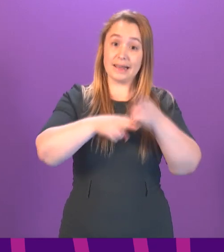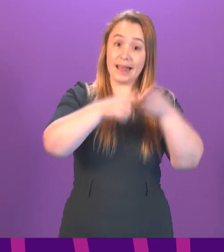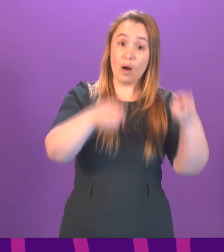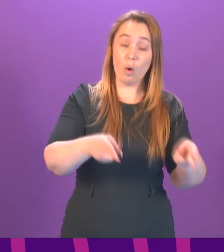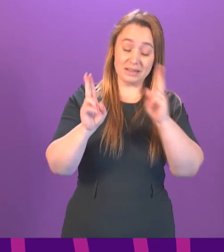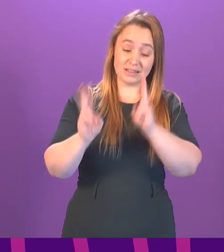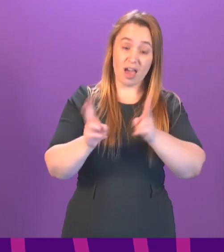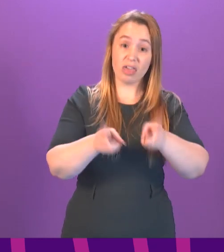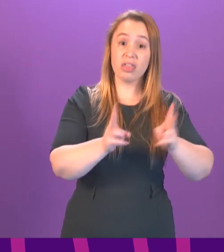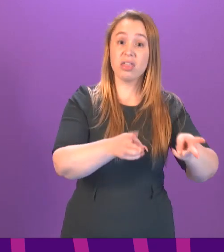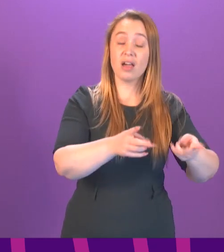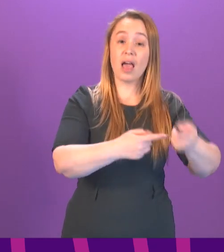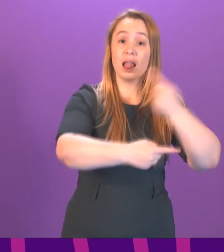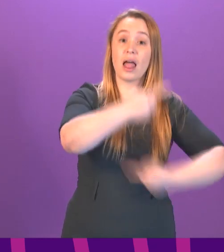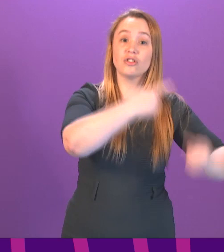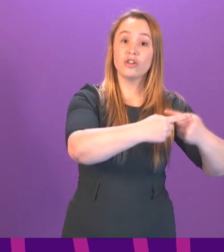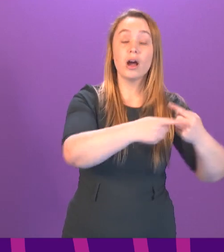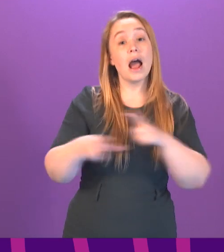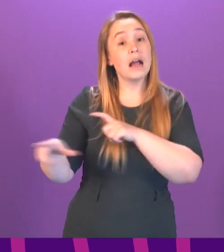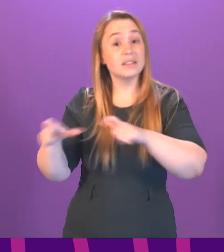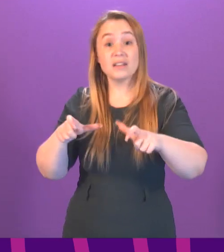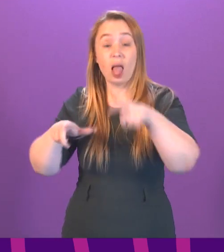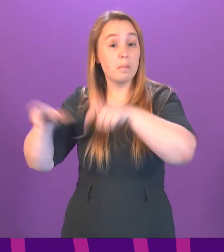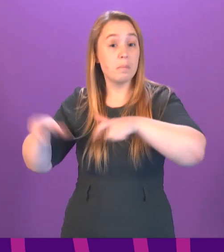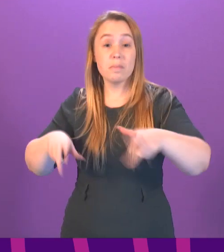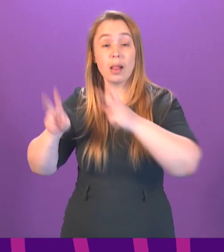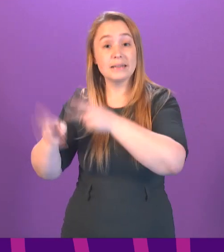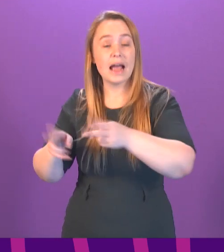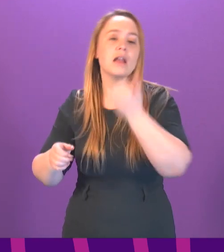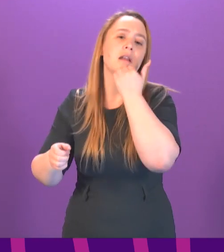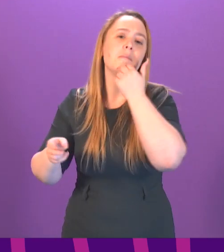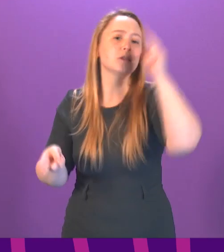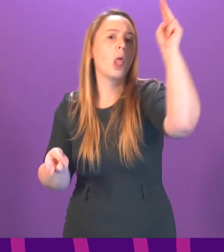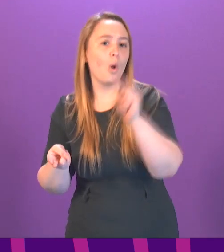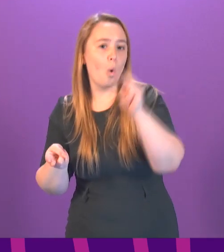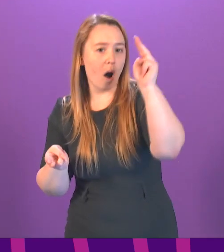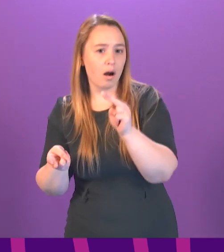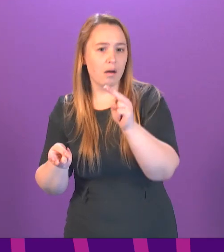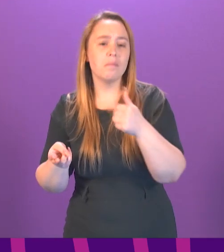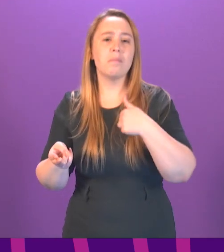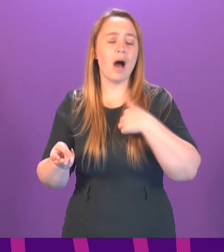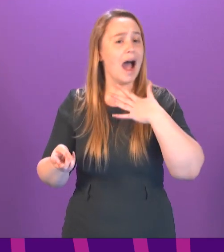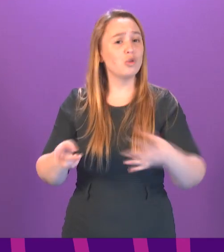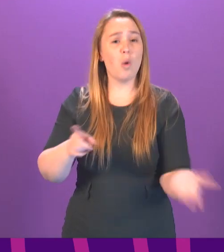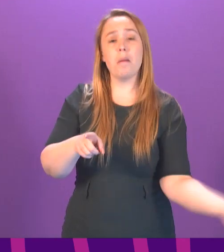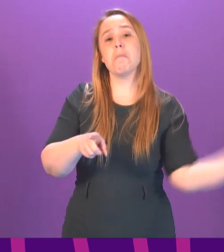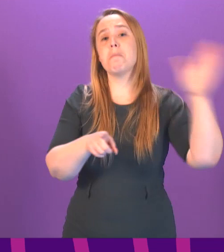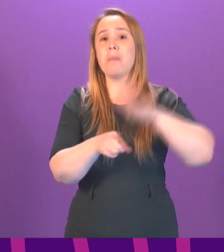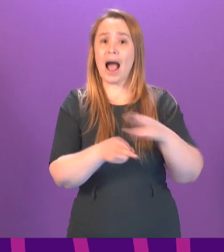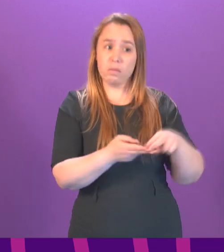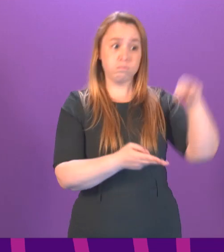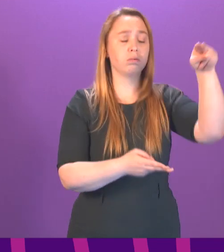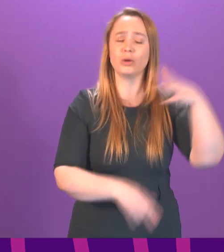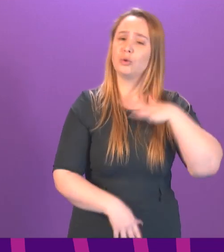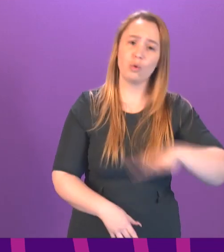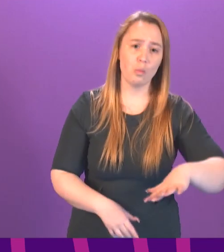last year. There are still people dying in our care homes from Covid, although at lower numbers than last year. I don't want us ever to go back to that position,